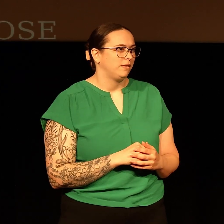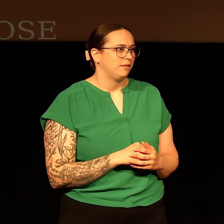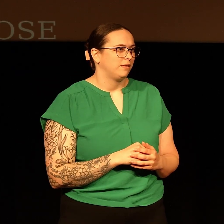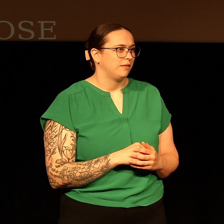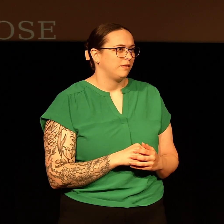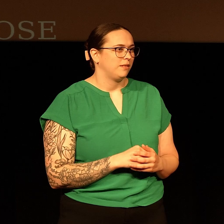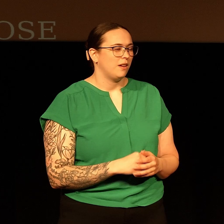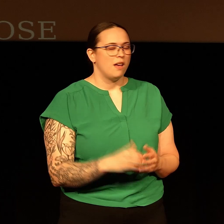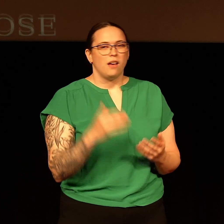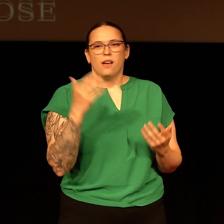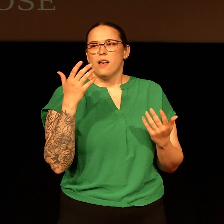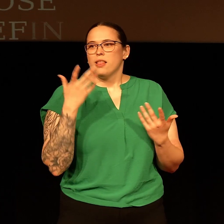early grave.